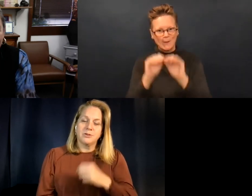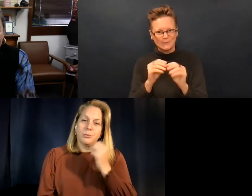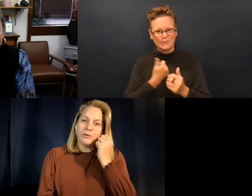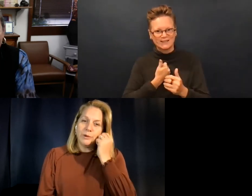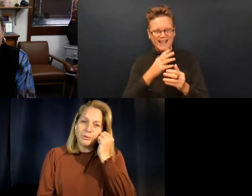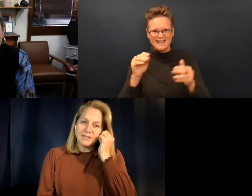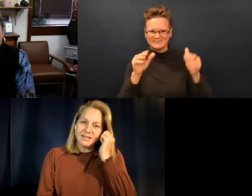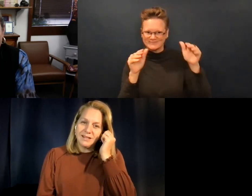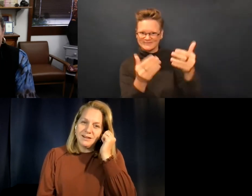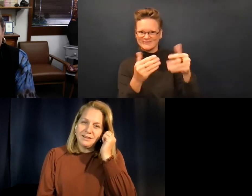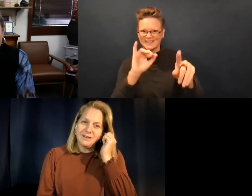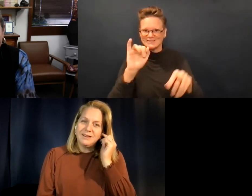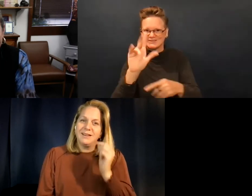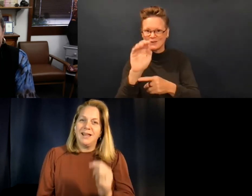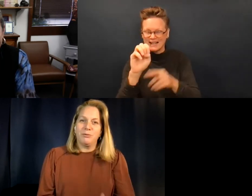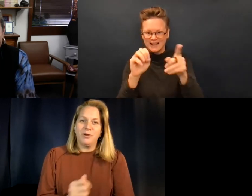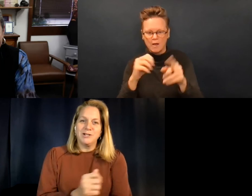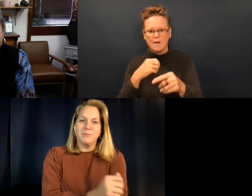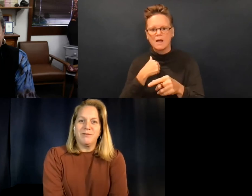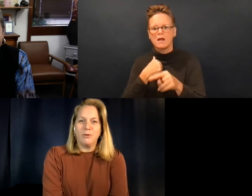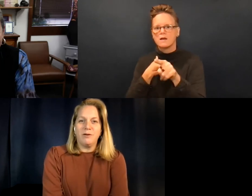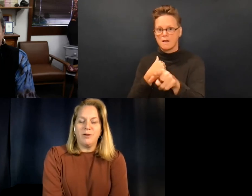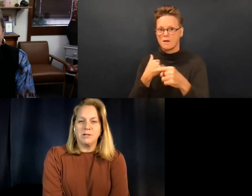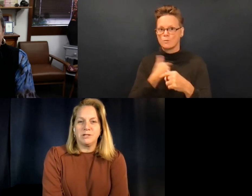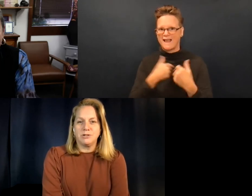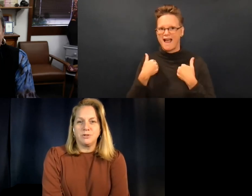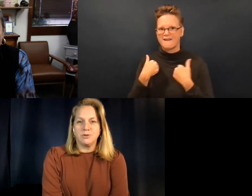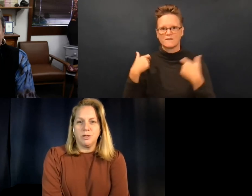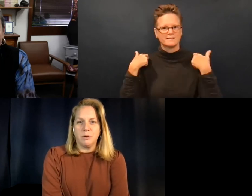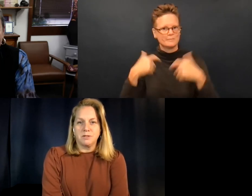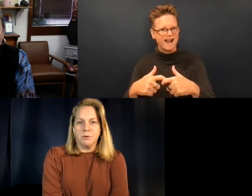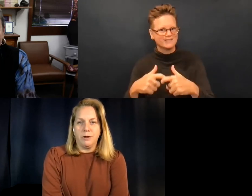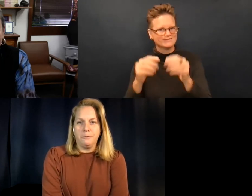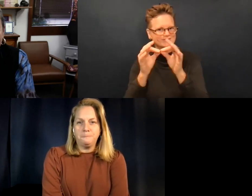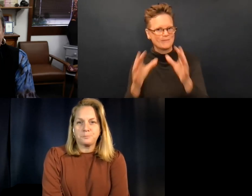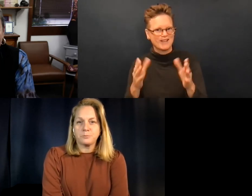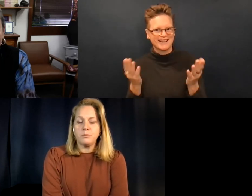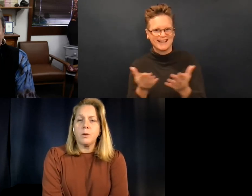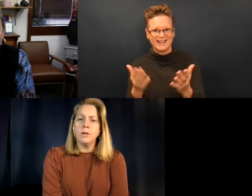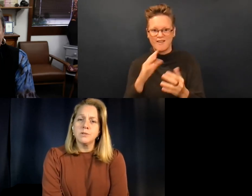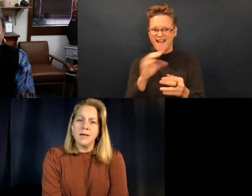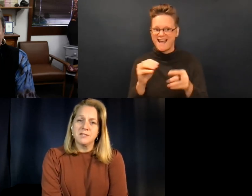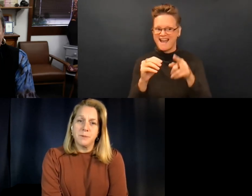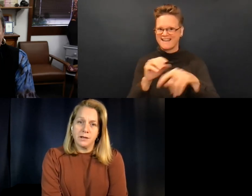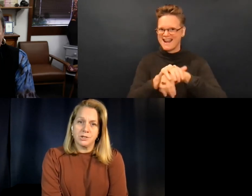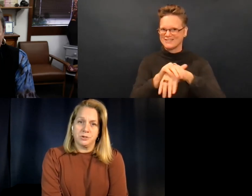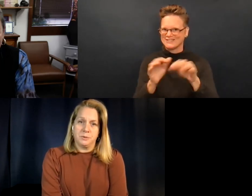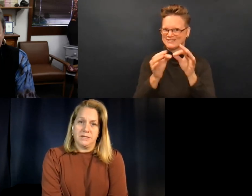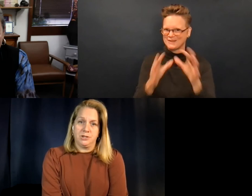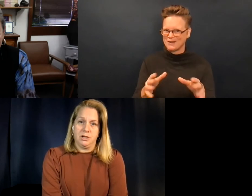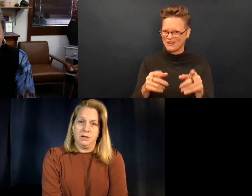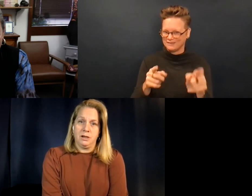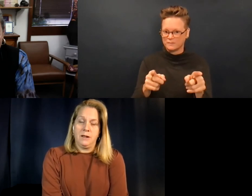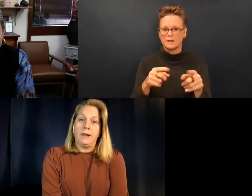So before we proceed, and before I turn my video off, I want to introduce Julie Rems Mario. We also have Spanish